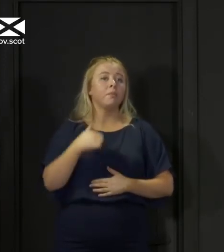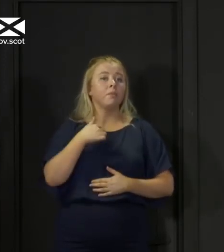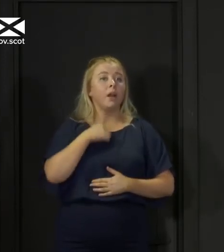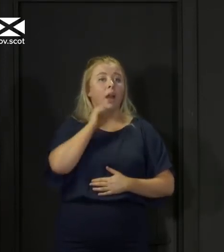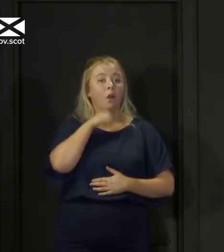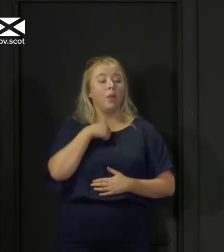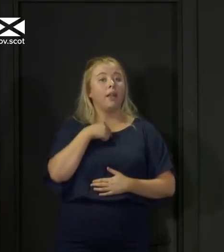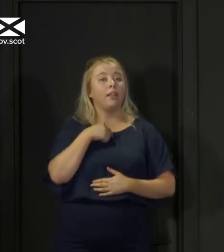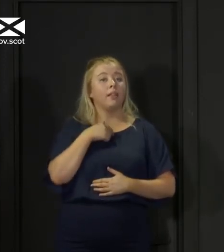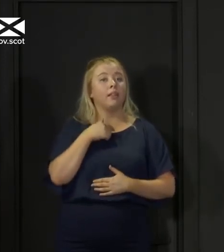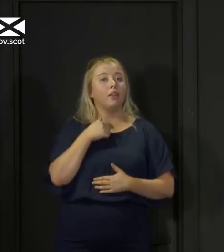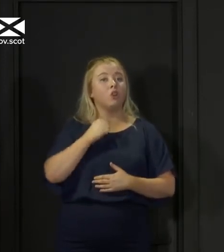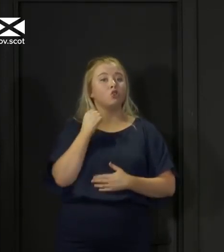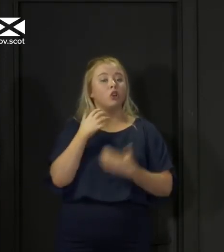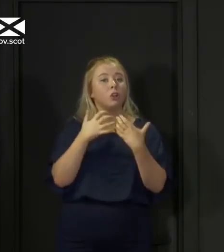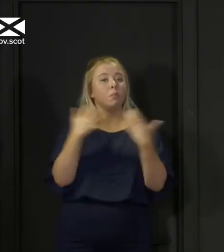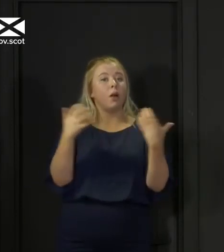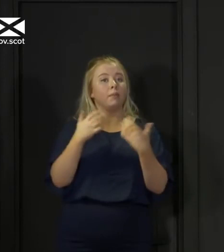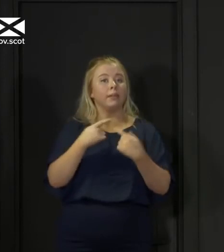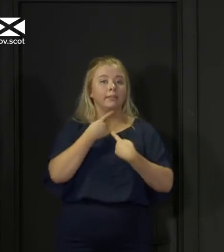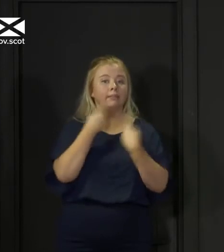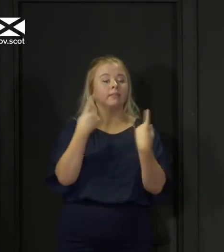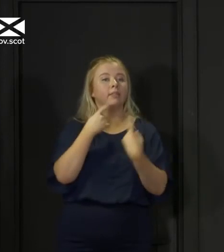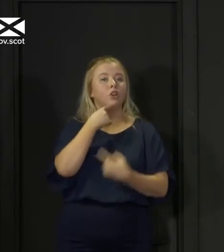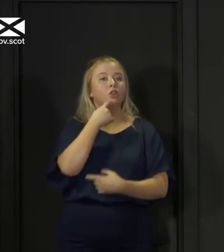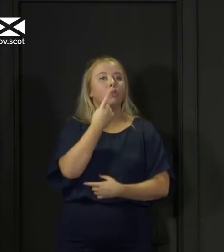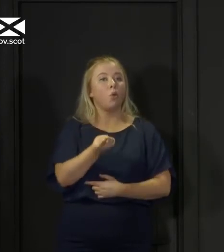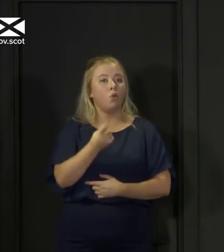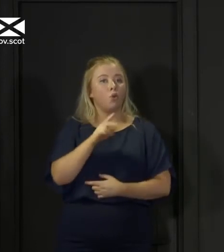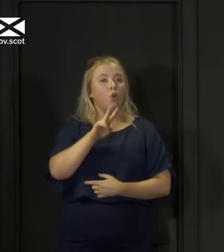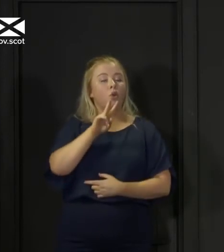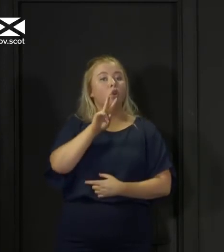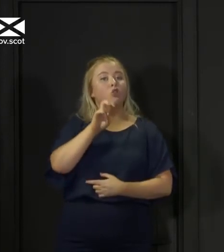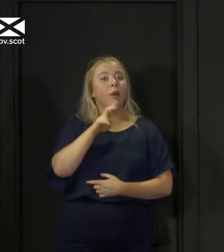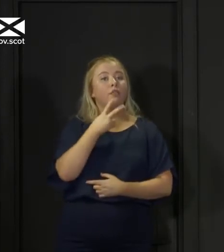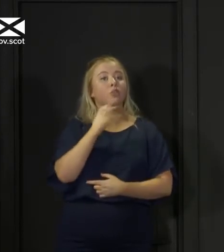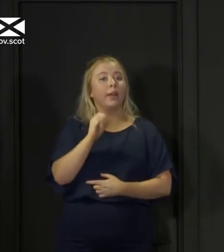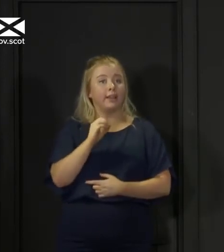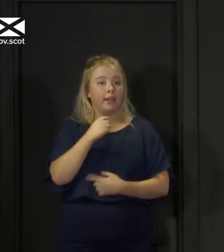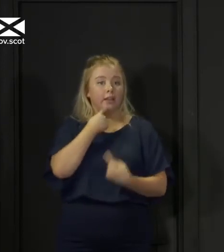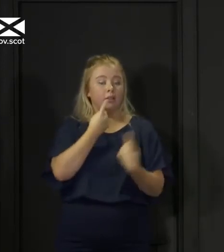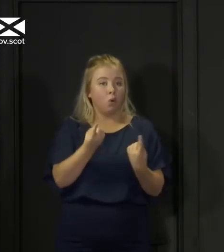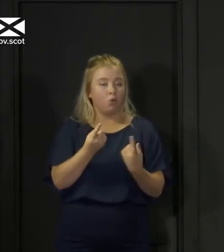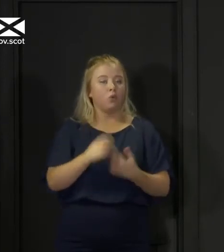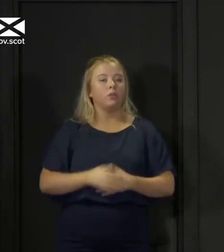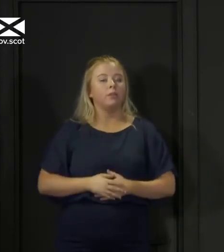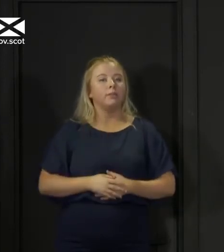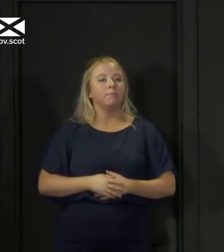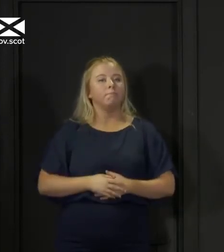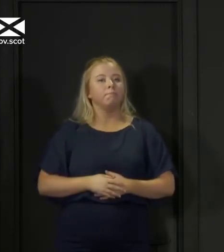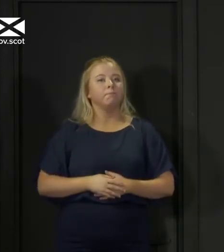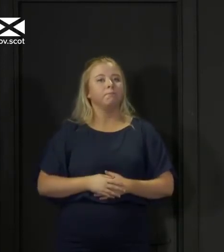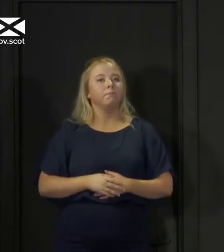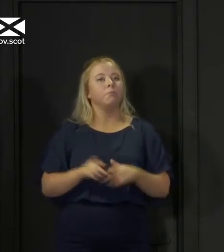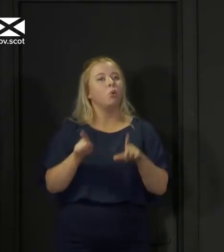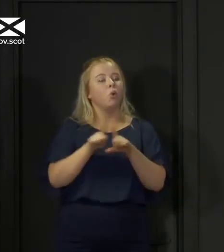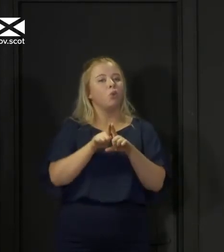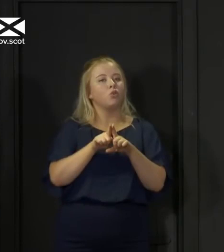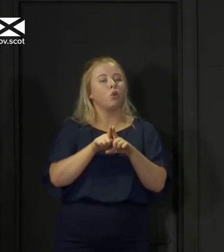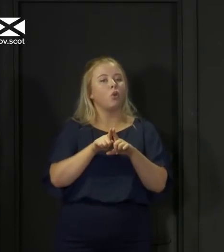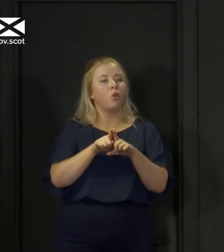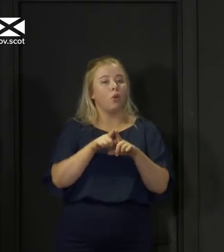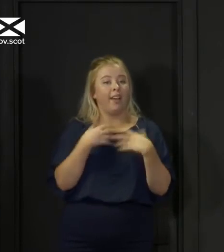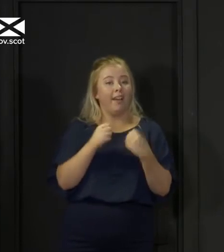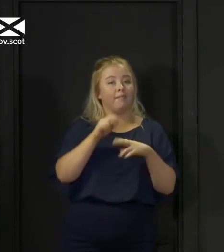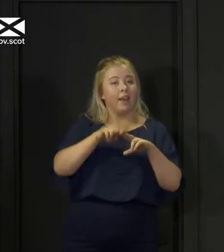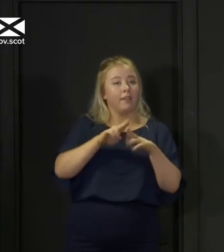in the Scottish Parliament delivering the update tomorrow at 12.20 at a session of First Minister's questions and